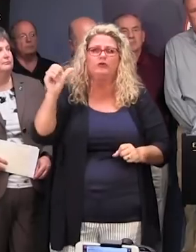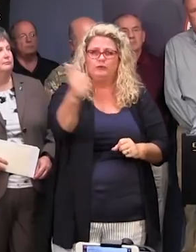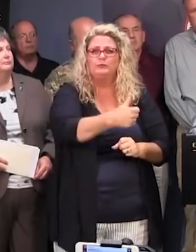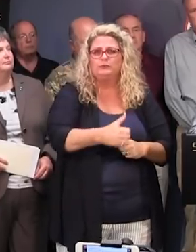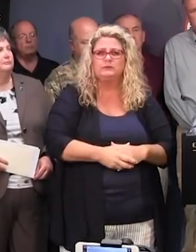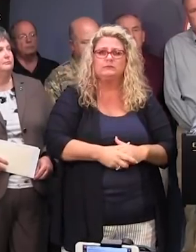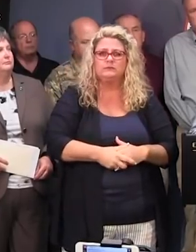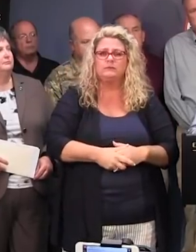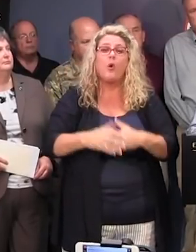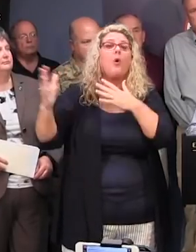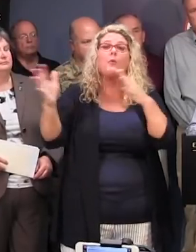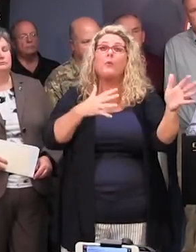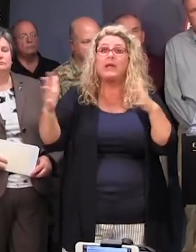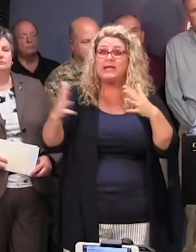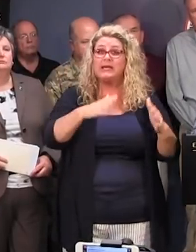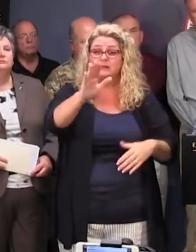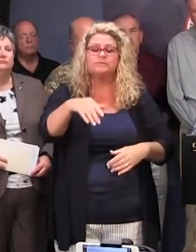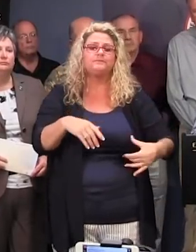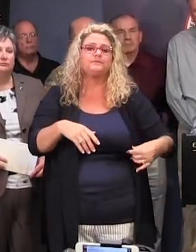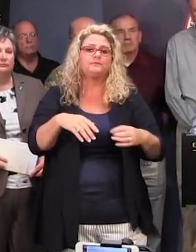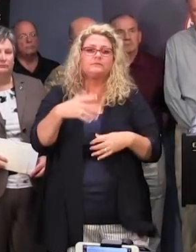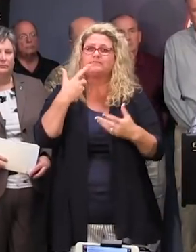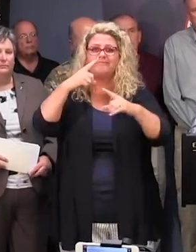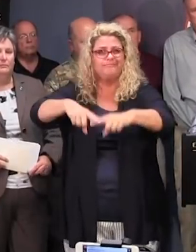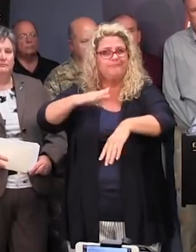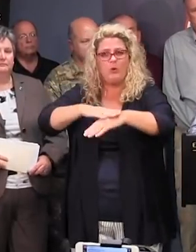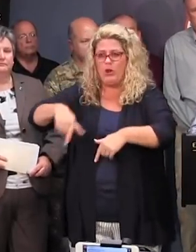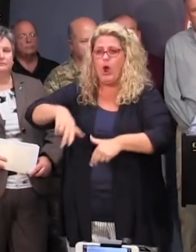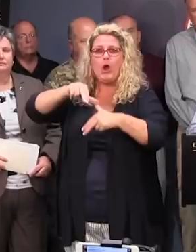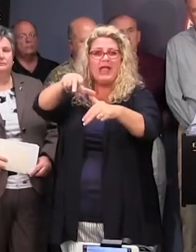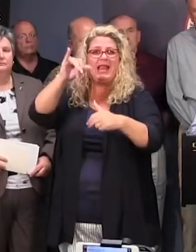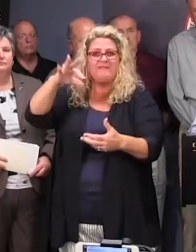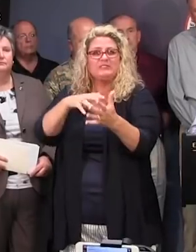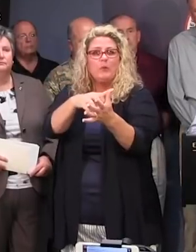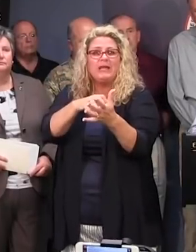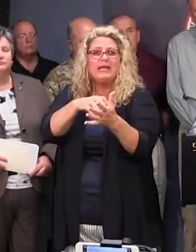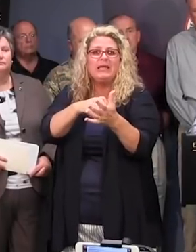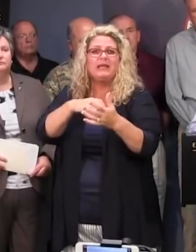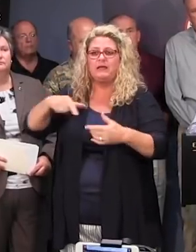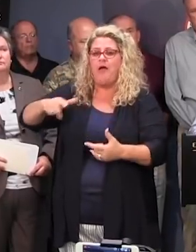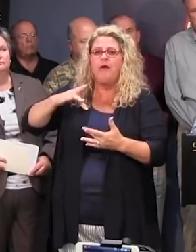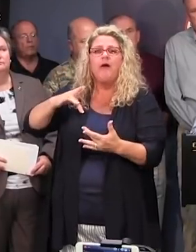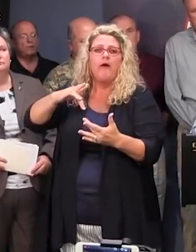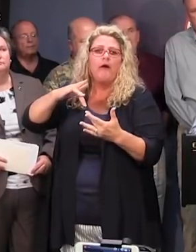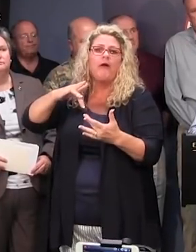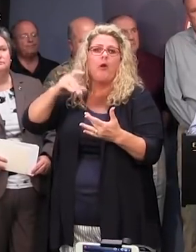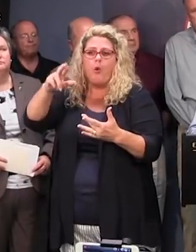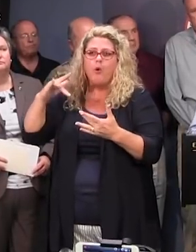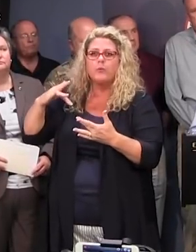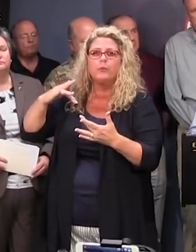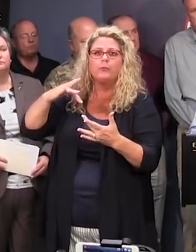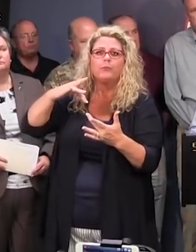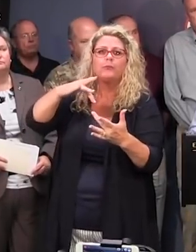at this time. And in terms of the wind, again, it all depends how quickly the hurricane weakens off the coast, how long it sits there and how soon it moves inland.